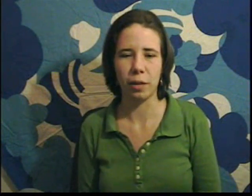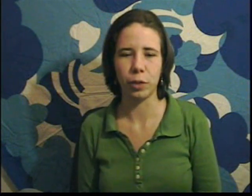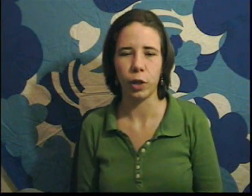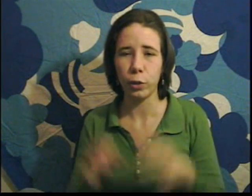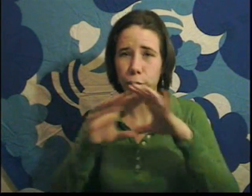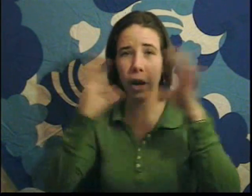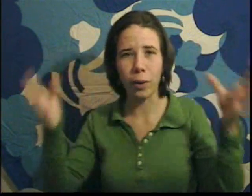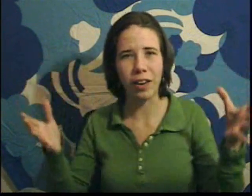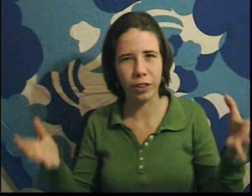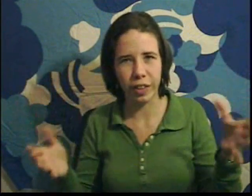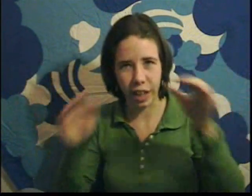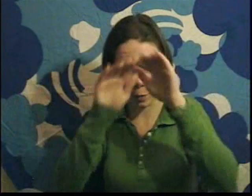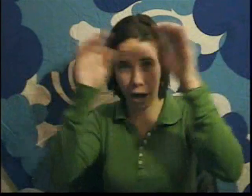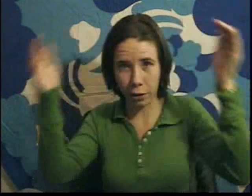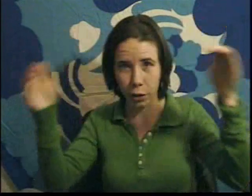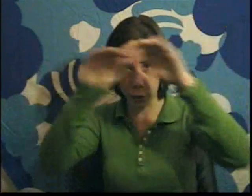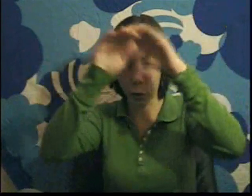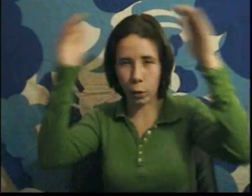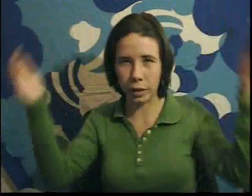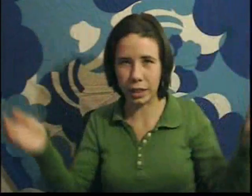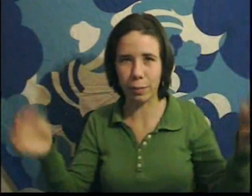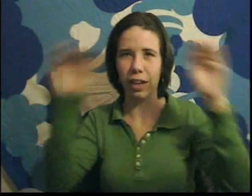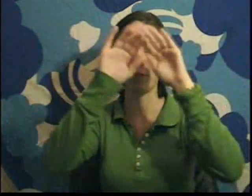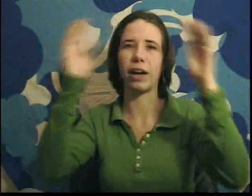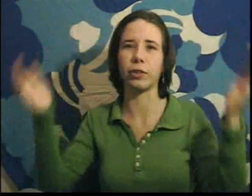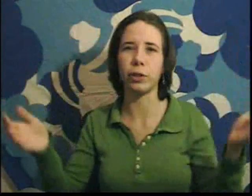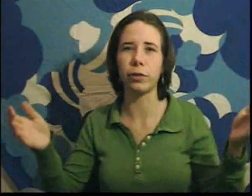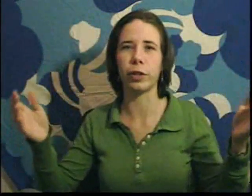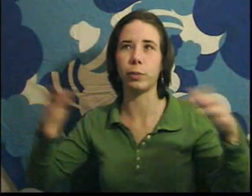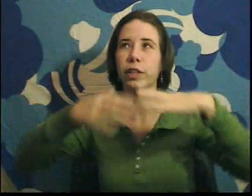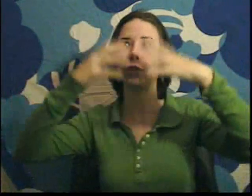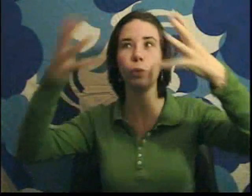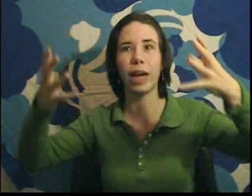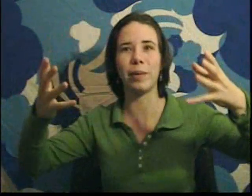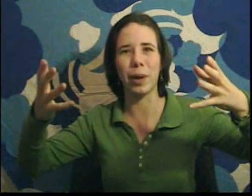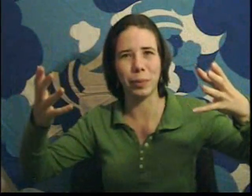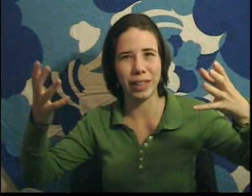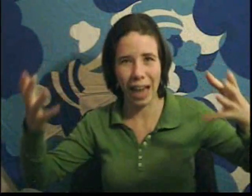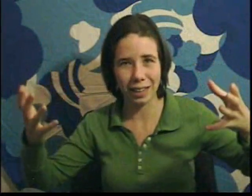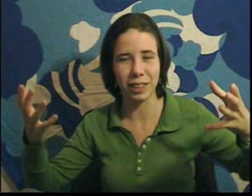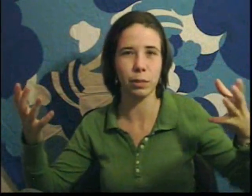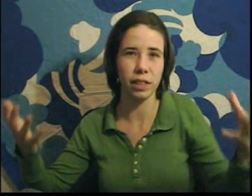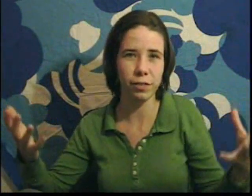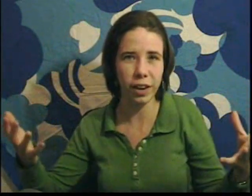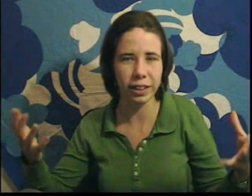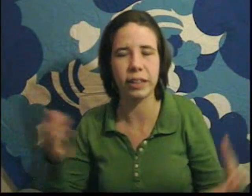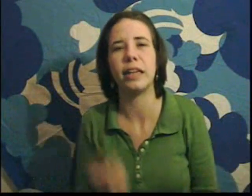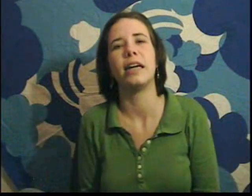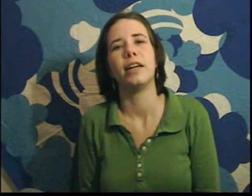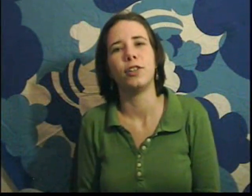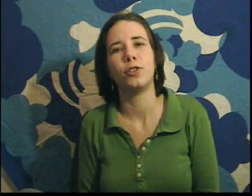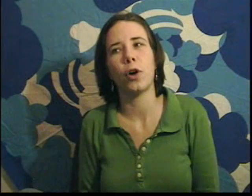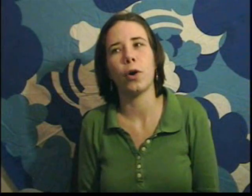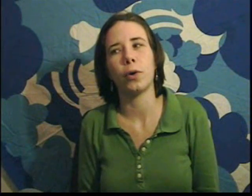you know everything about your little mathematical universe. Because you came up with the axioms that define it. So,